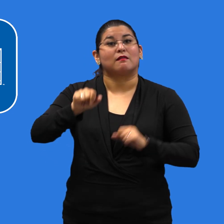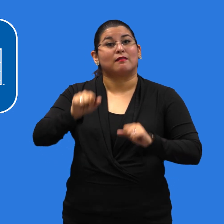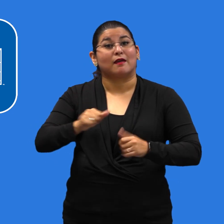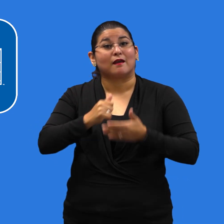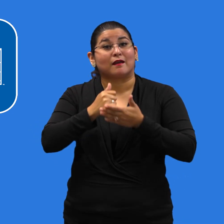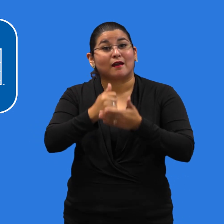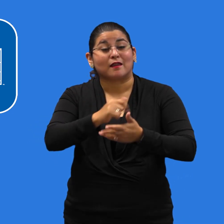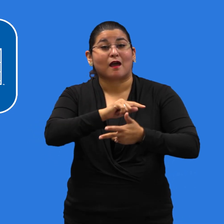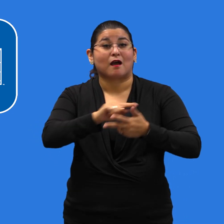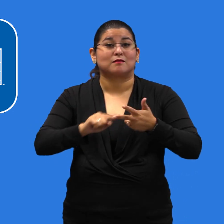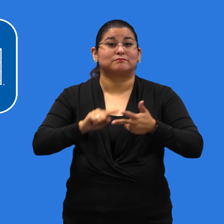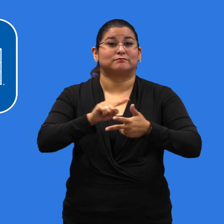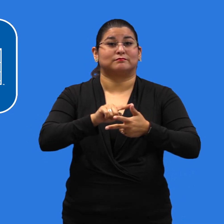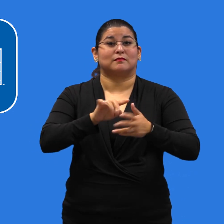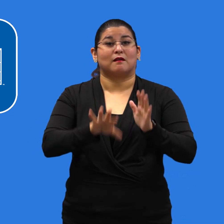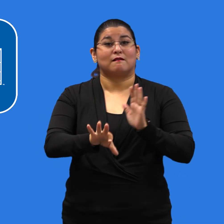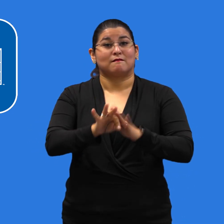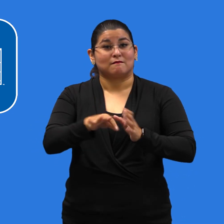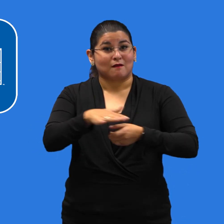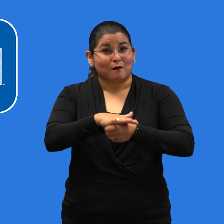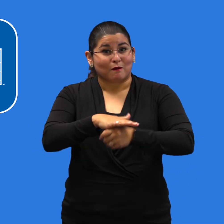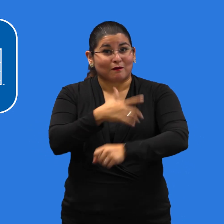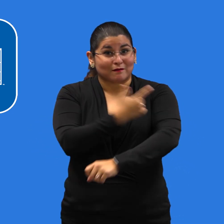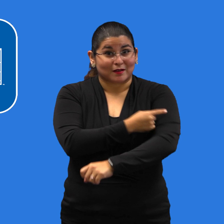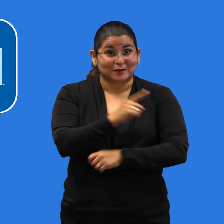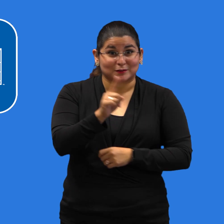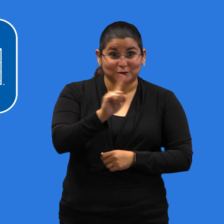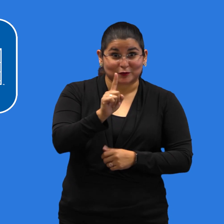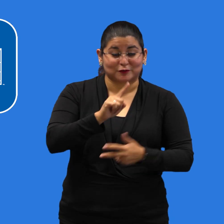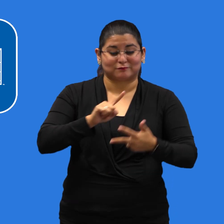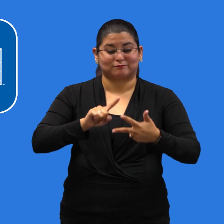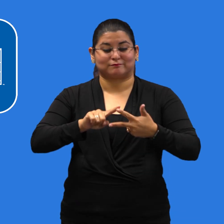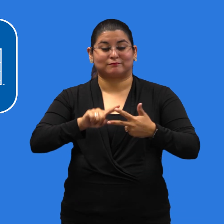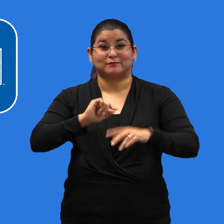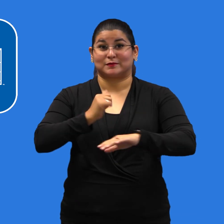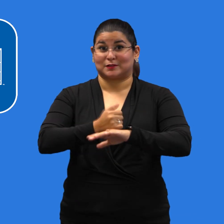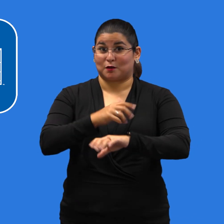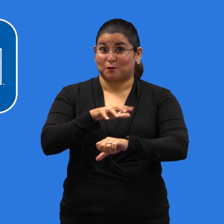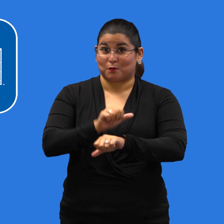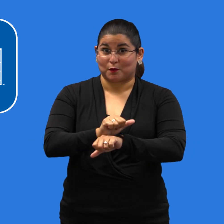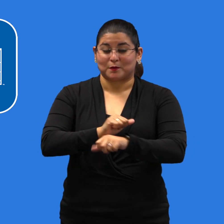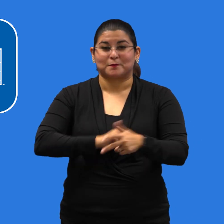appointments, connect to local services such as accessible transportation.